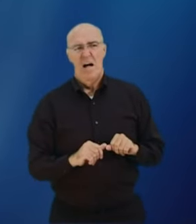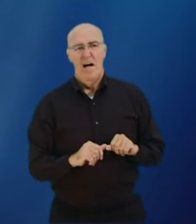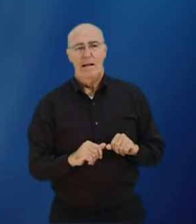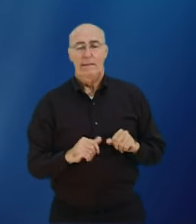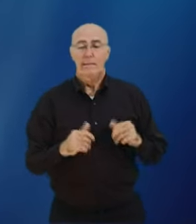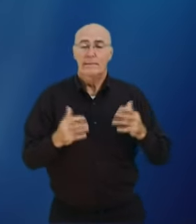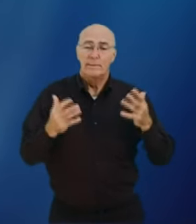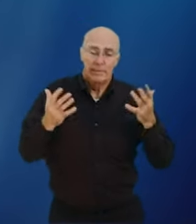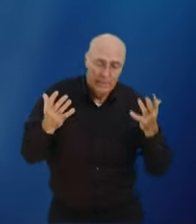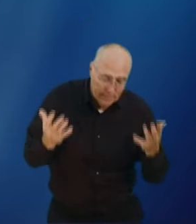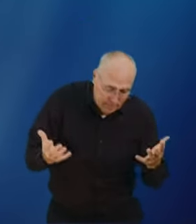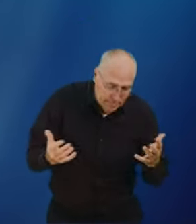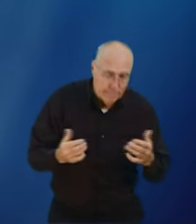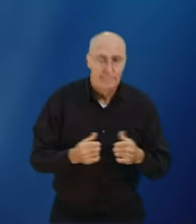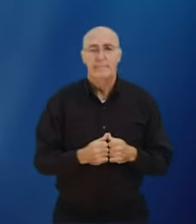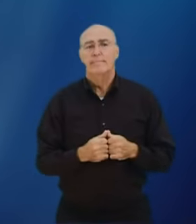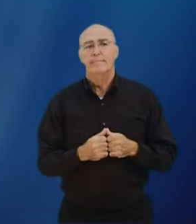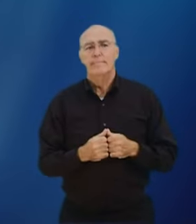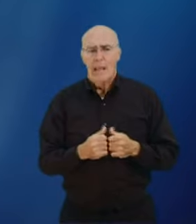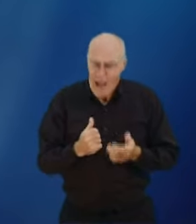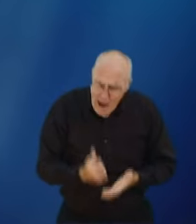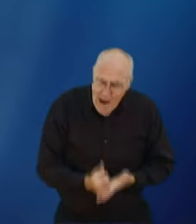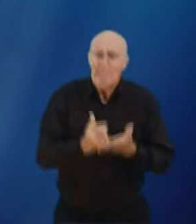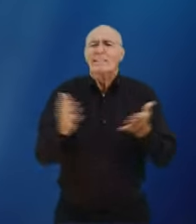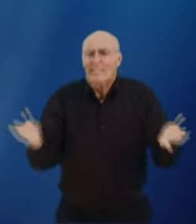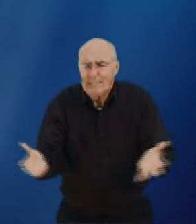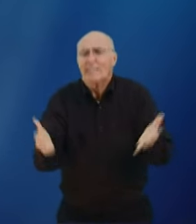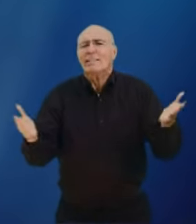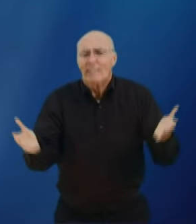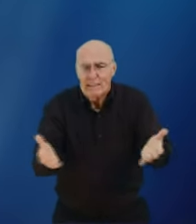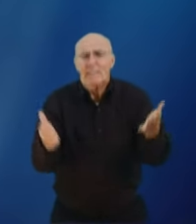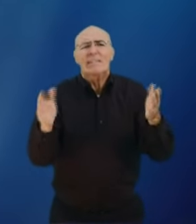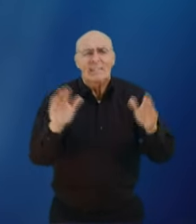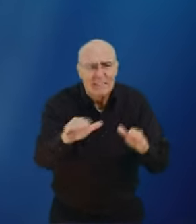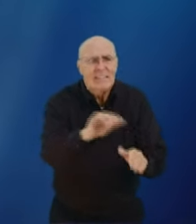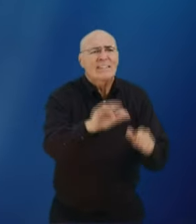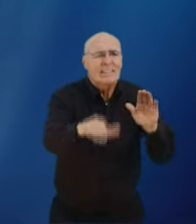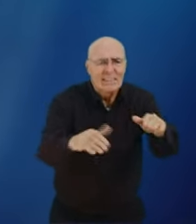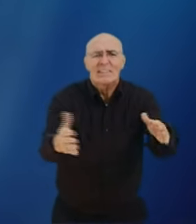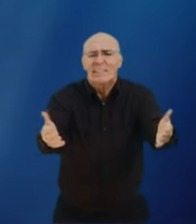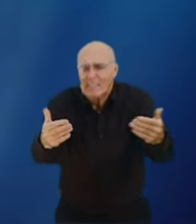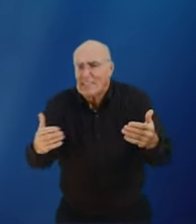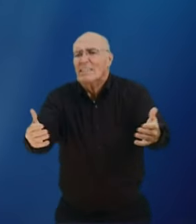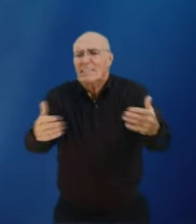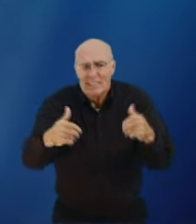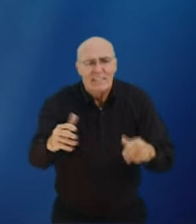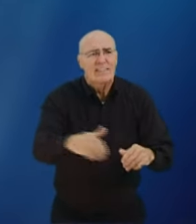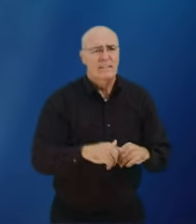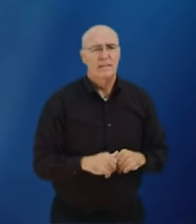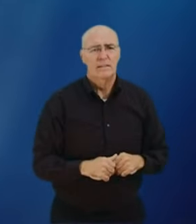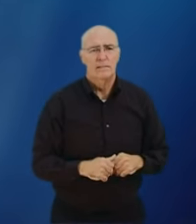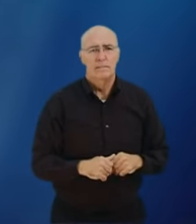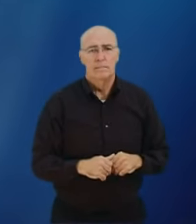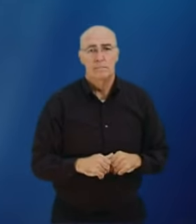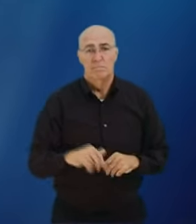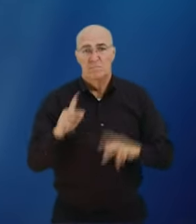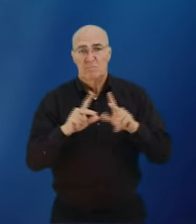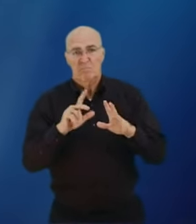they refused to listen Jesus continued to help Jesus continued to